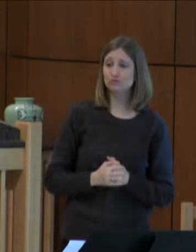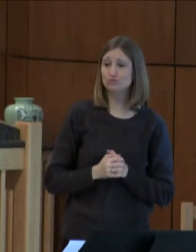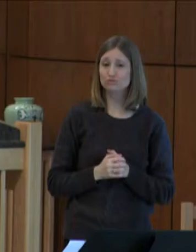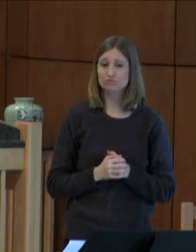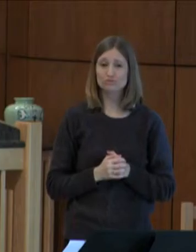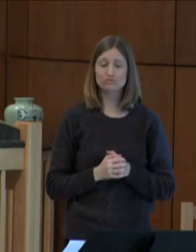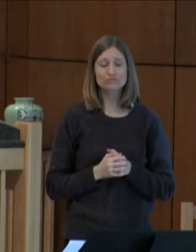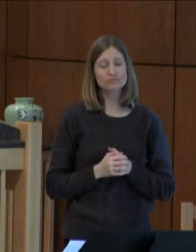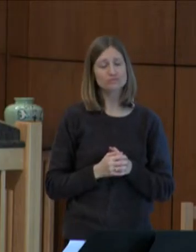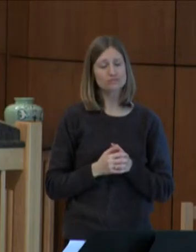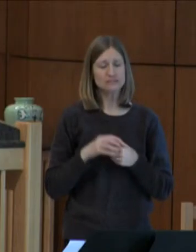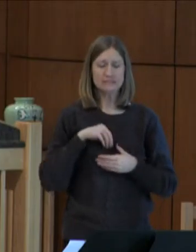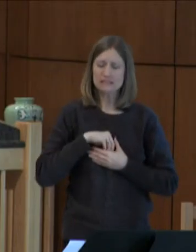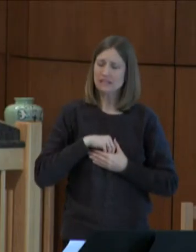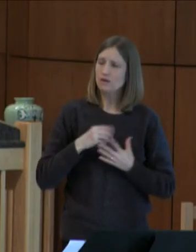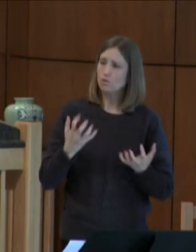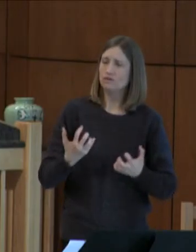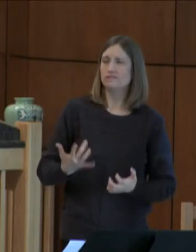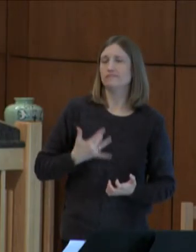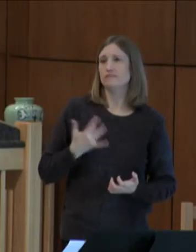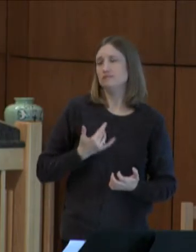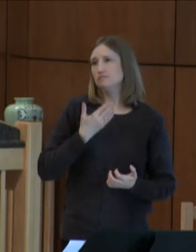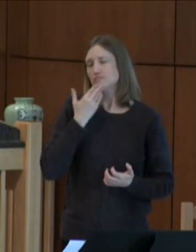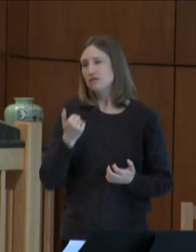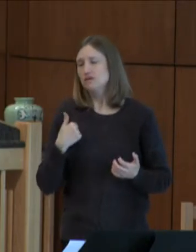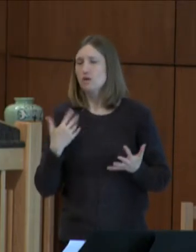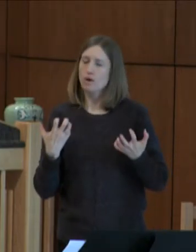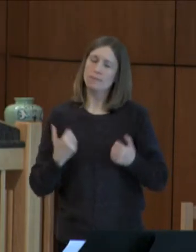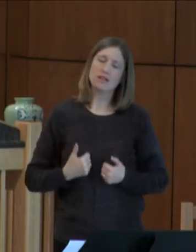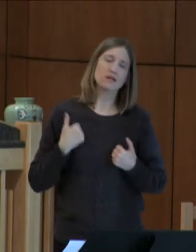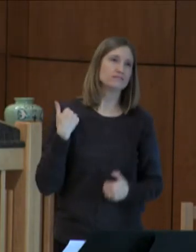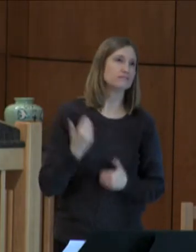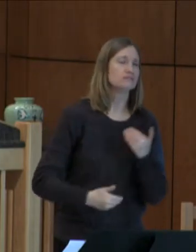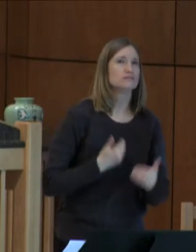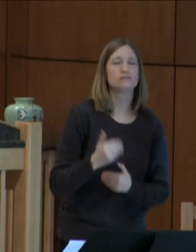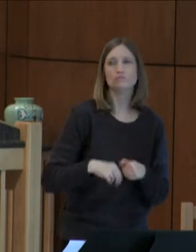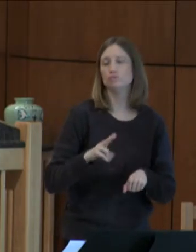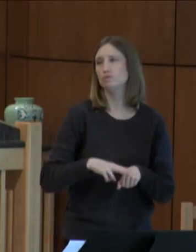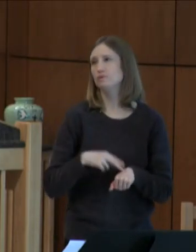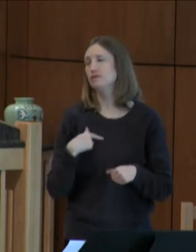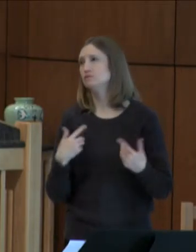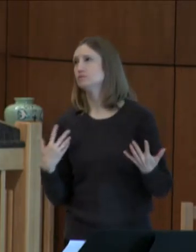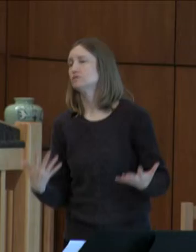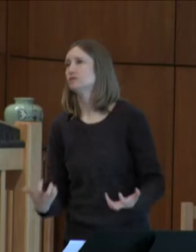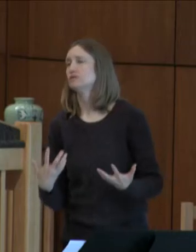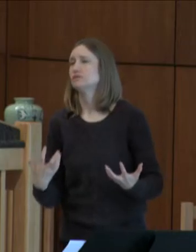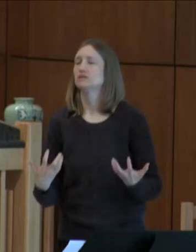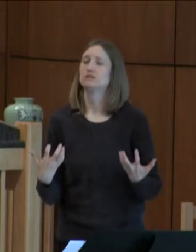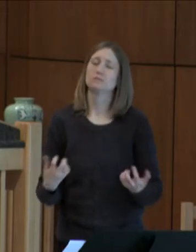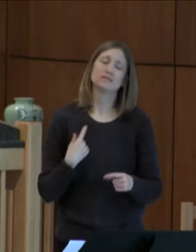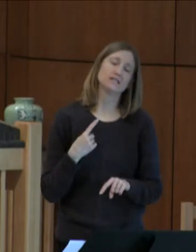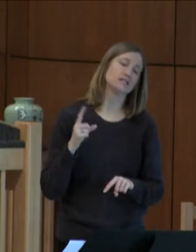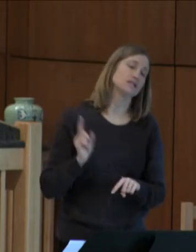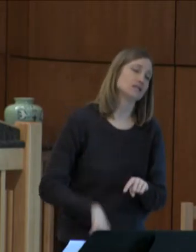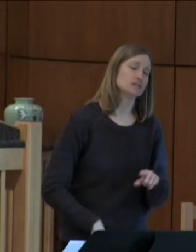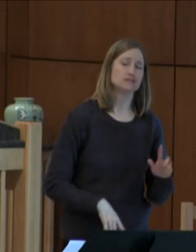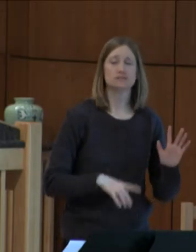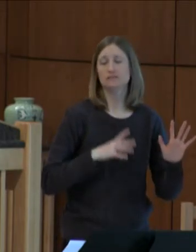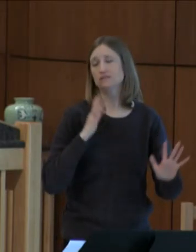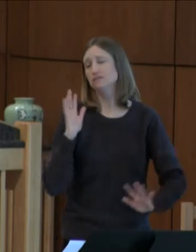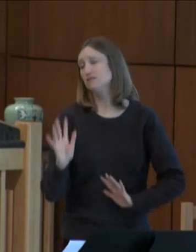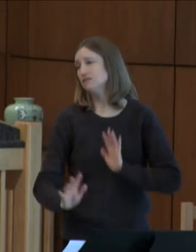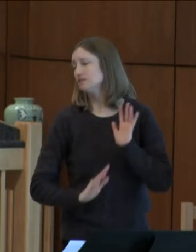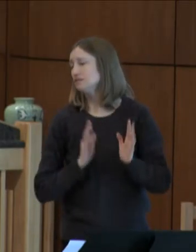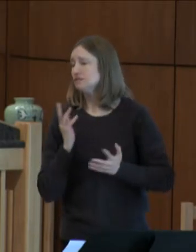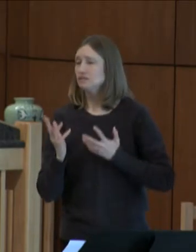want to feel better to be able to go about daily life in a normal way. But in the course of dealing with